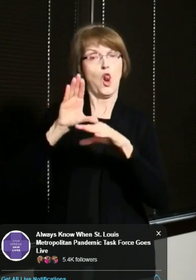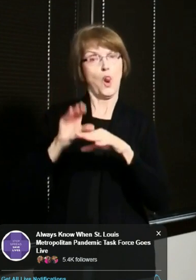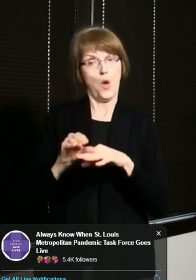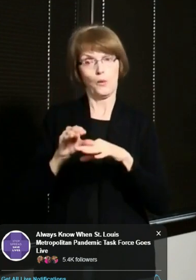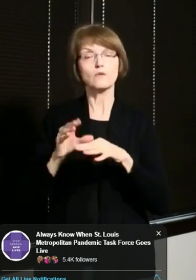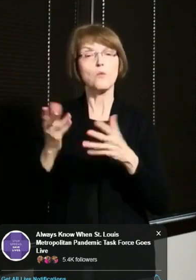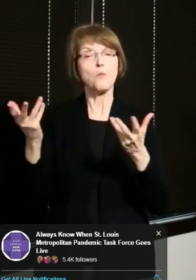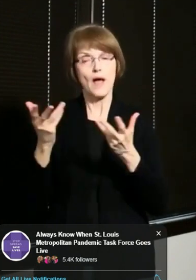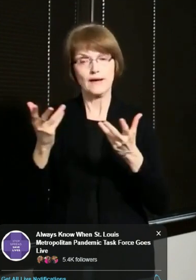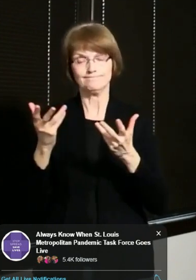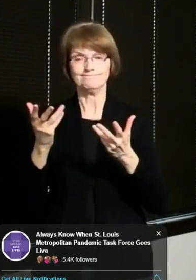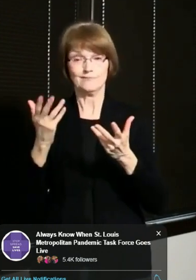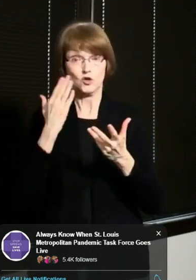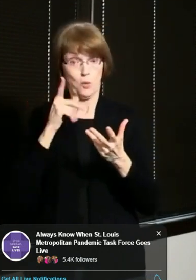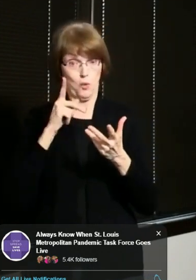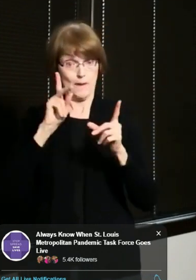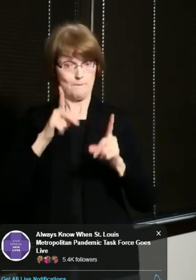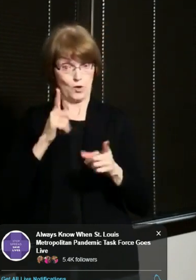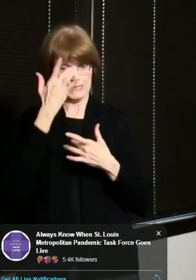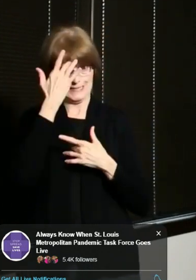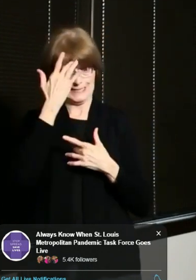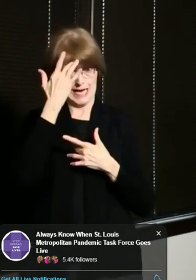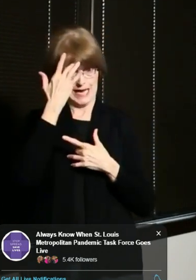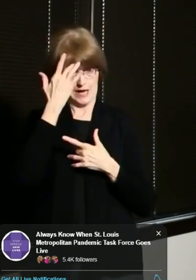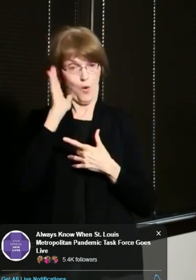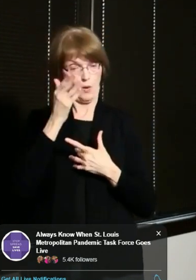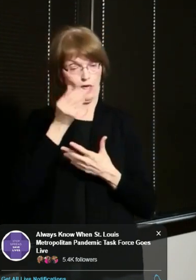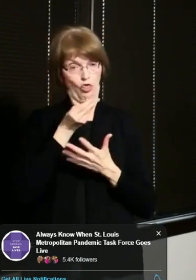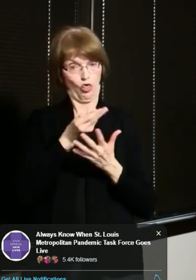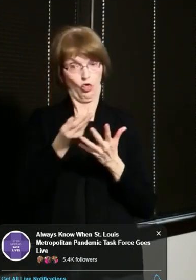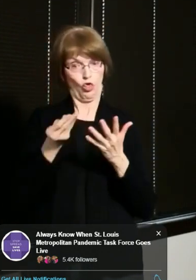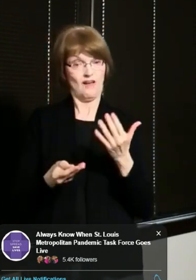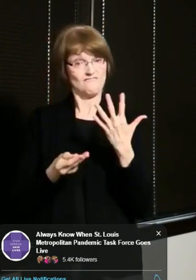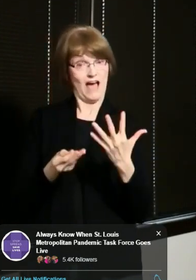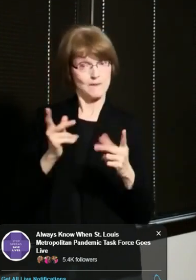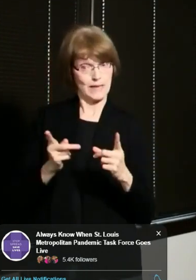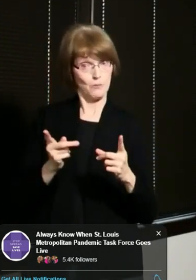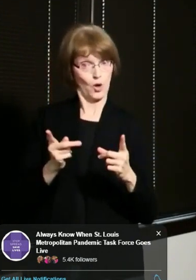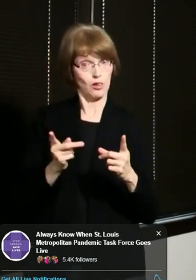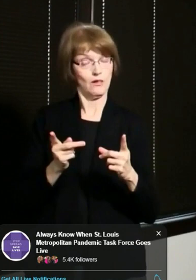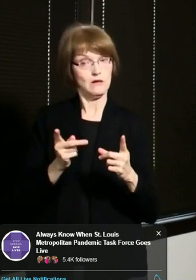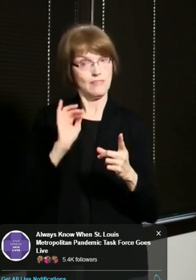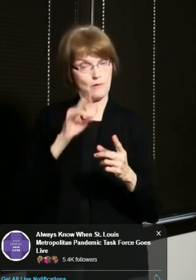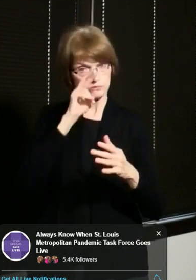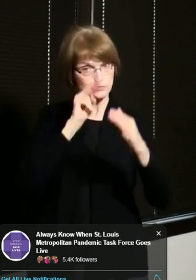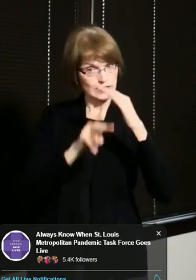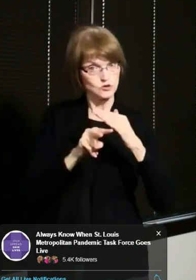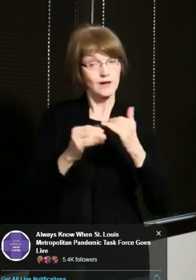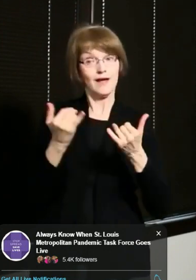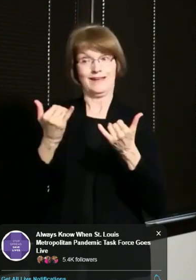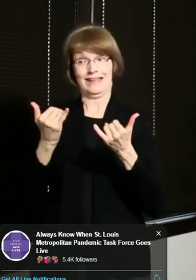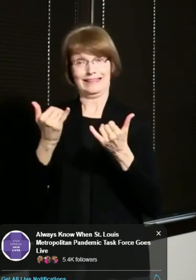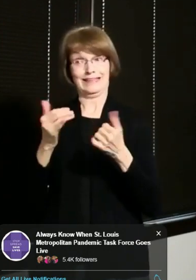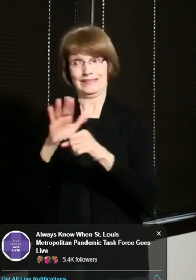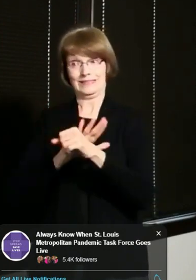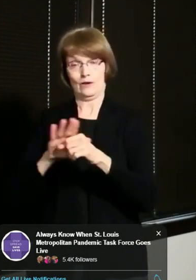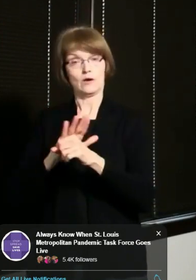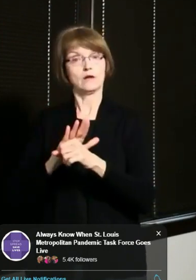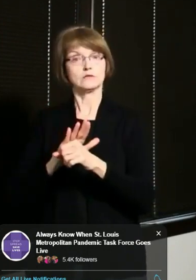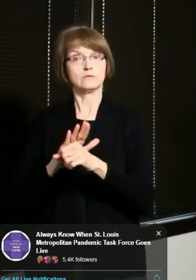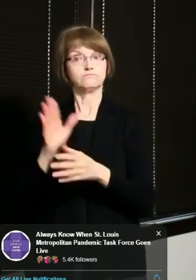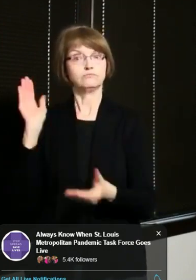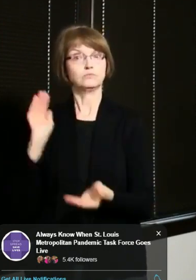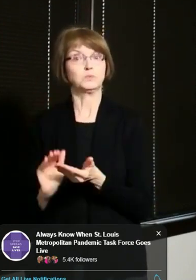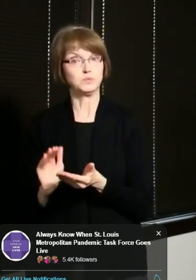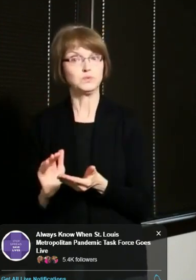the rate at how many people are infected by a single individual that has the coronavirus. And this is